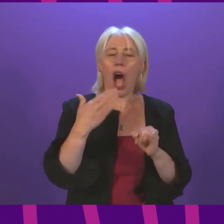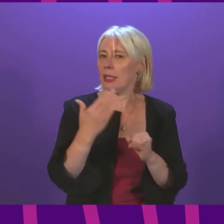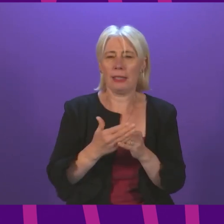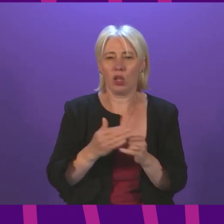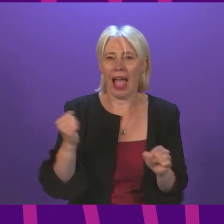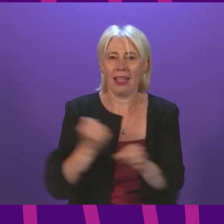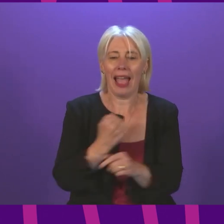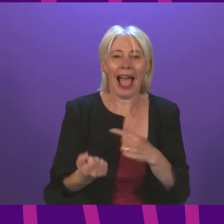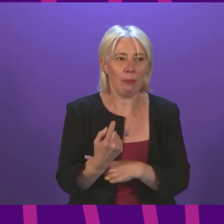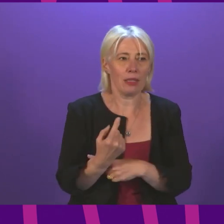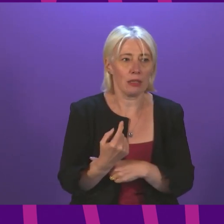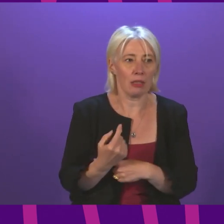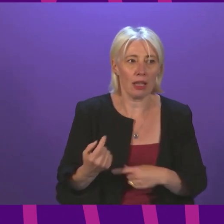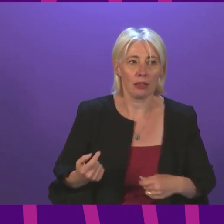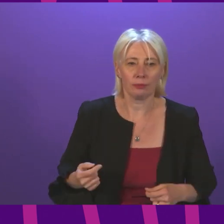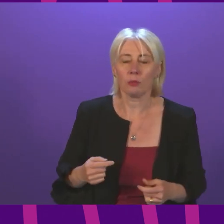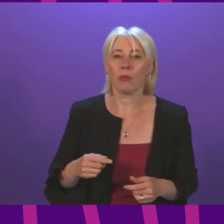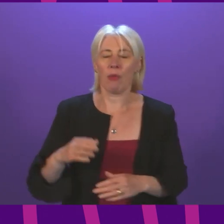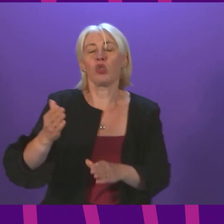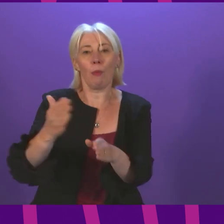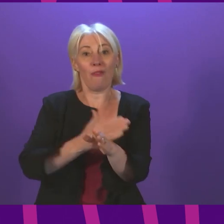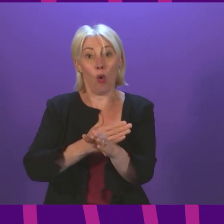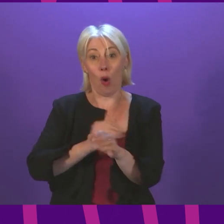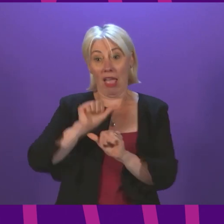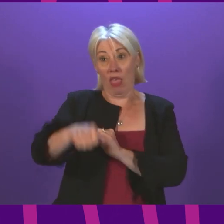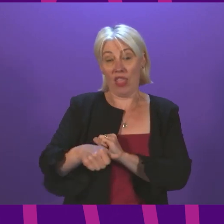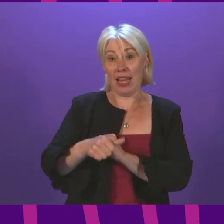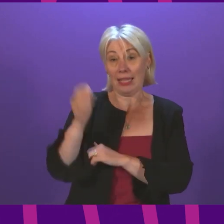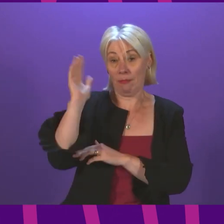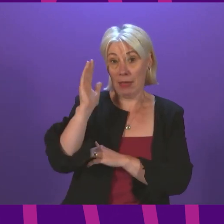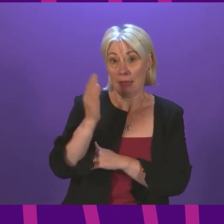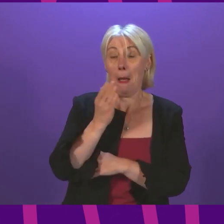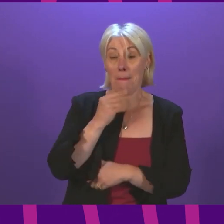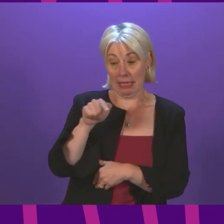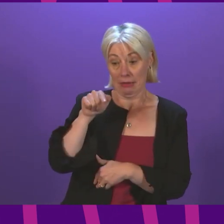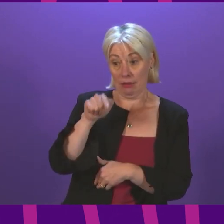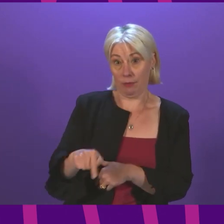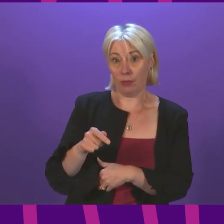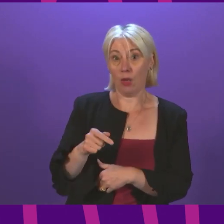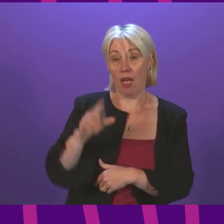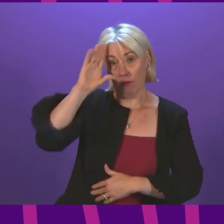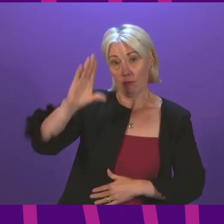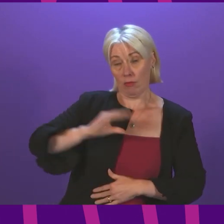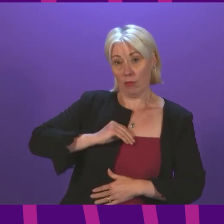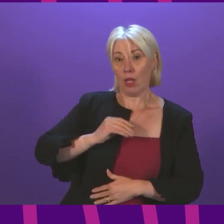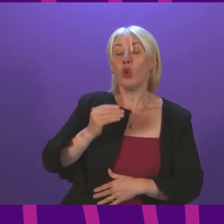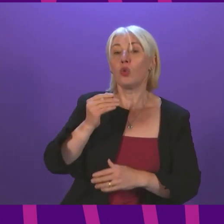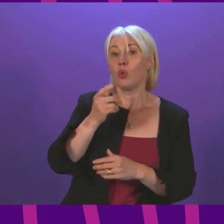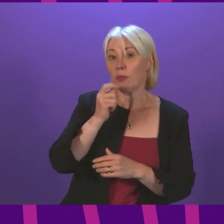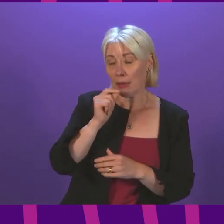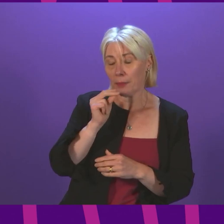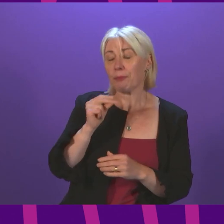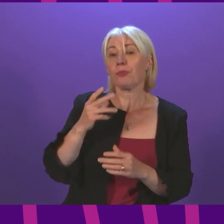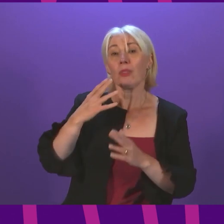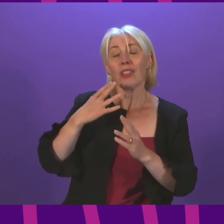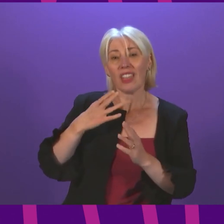Glancy. Before calling the next speaker, could I remind members who are participating in the debate to press the request to speak buttons and if you make an intervention and plan to